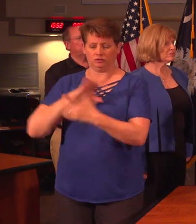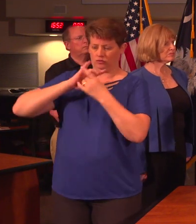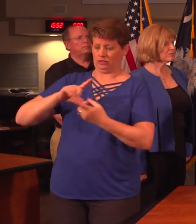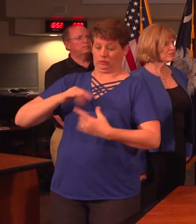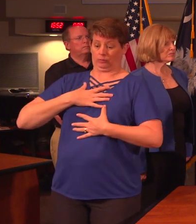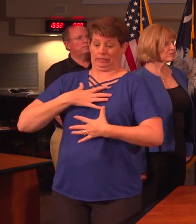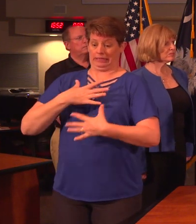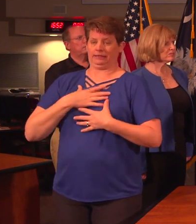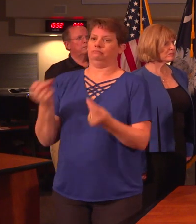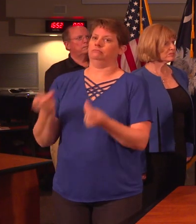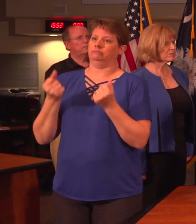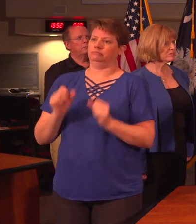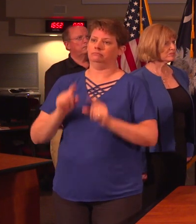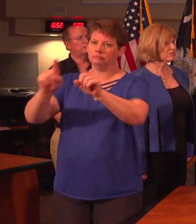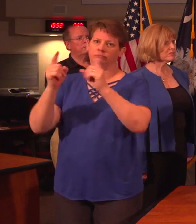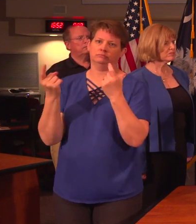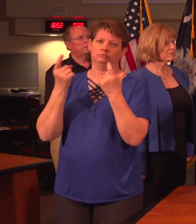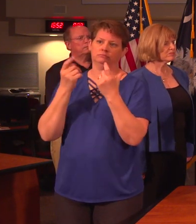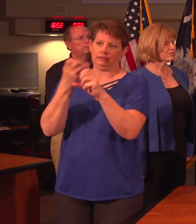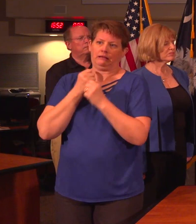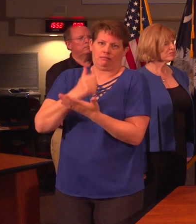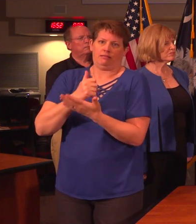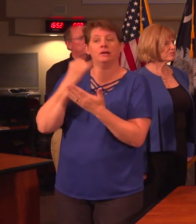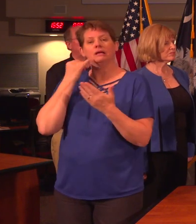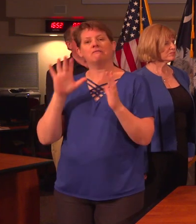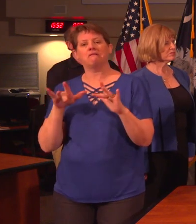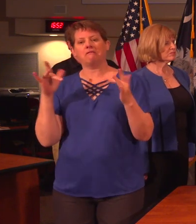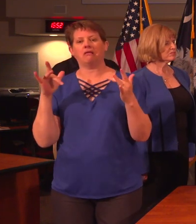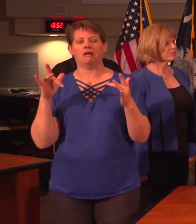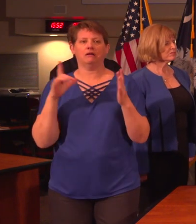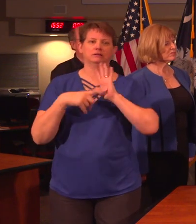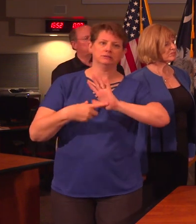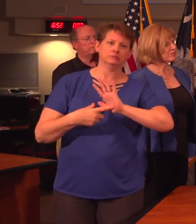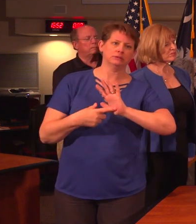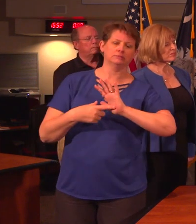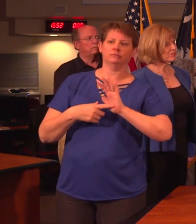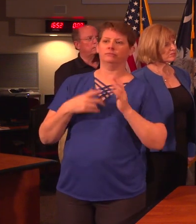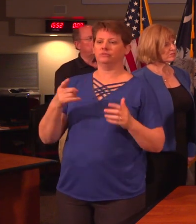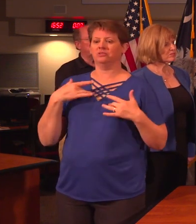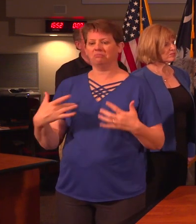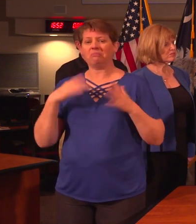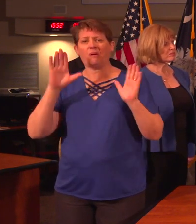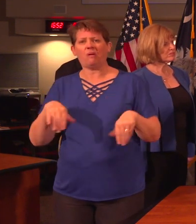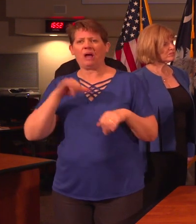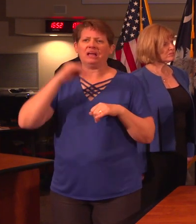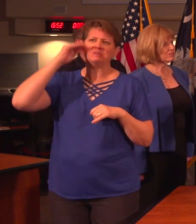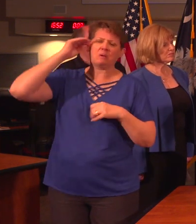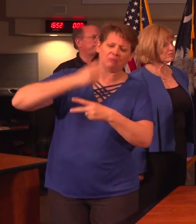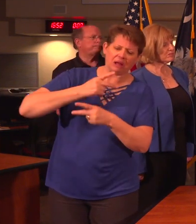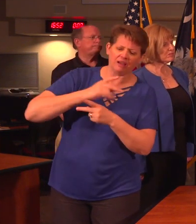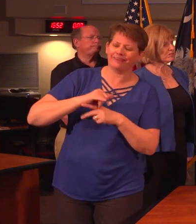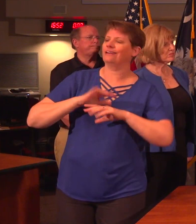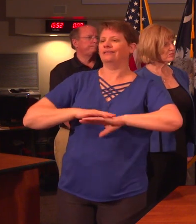they should immediately seek medical attention. If they have milder symptoms and they would not normally seek care for that, we're not